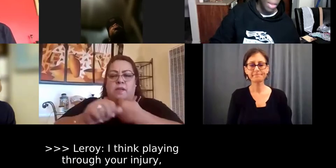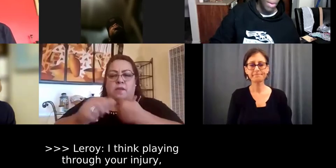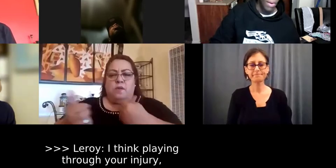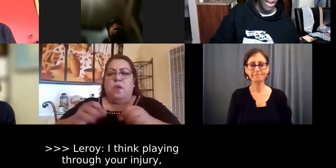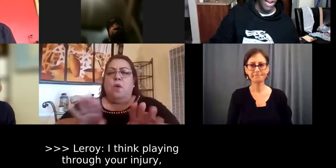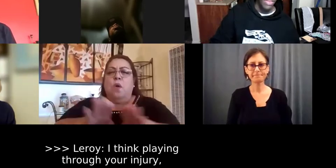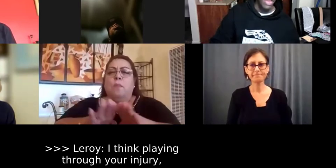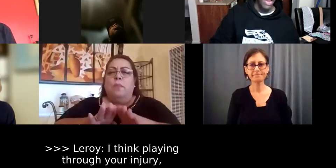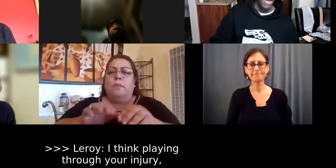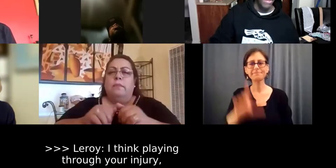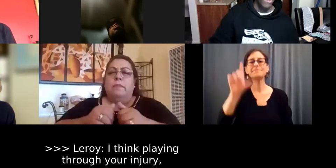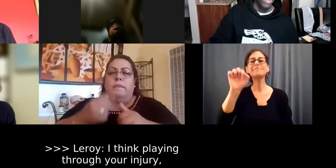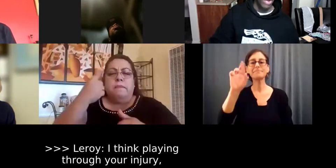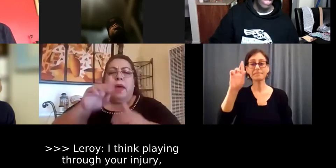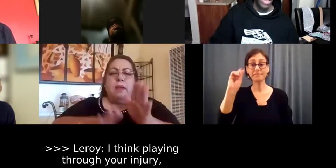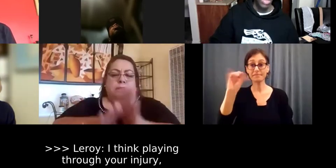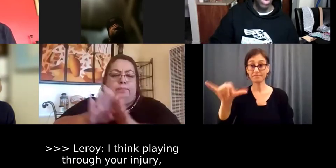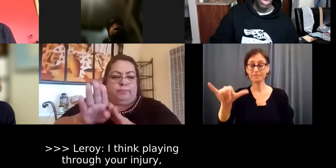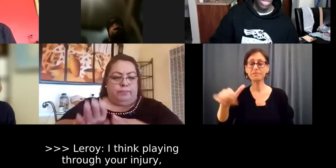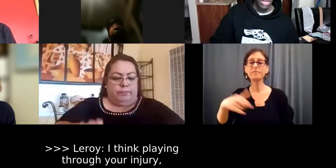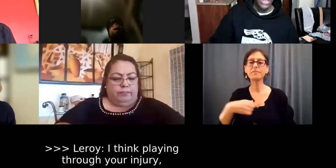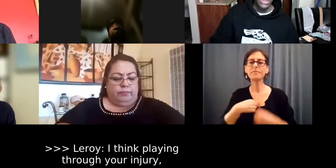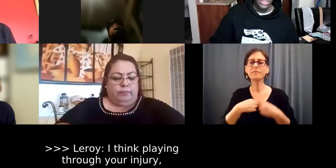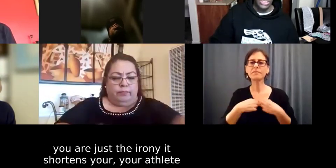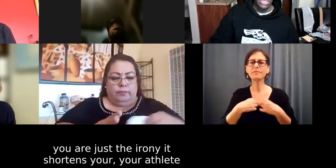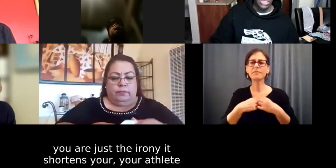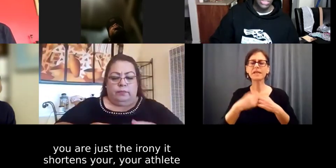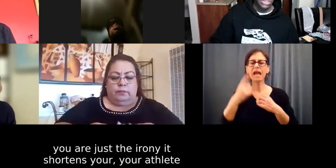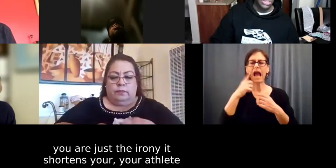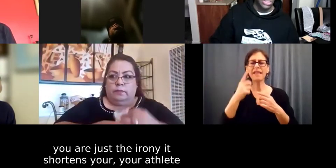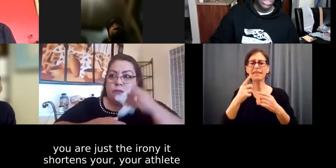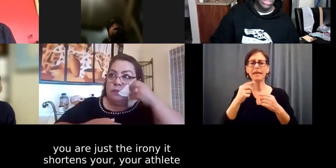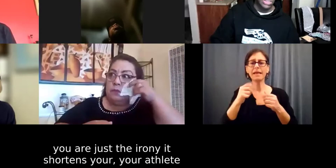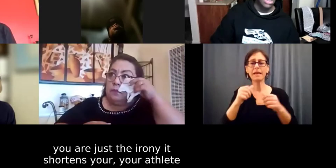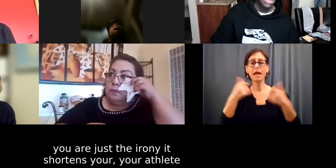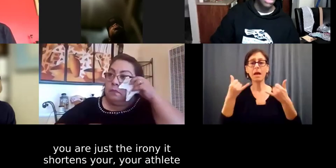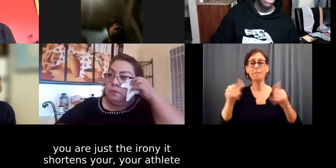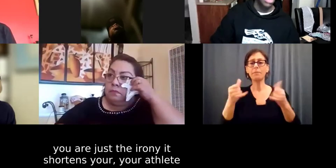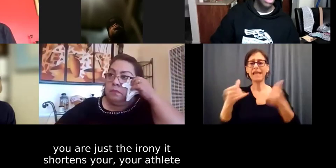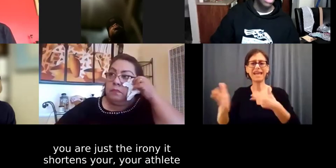Uh, so billboarded. uh, knows justas,